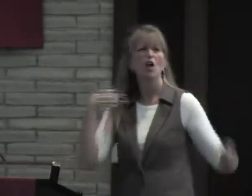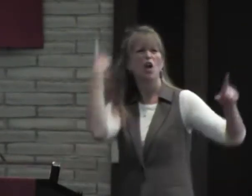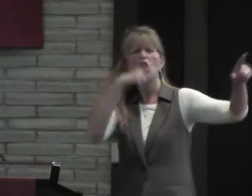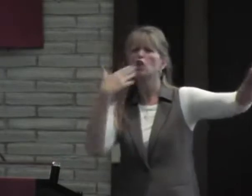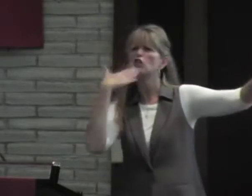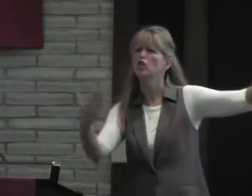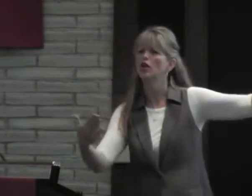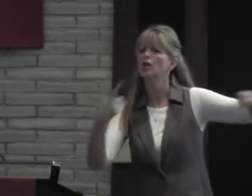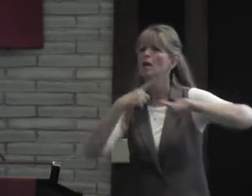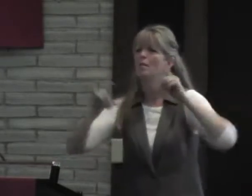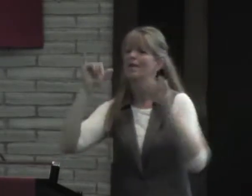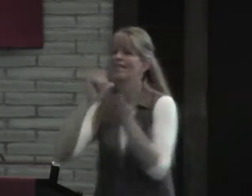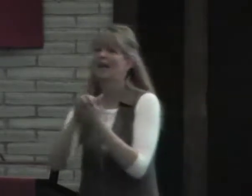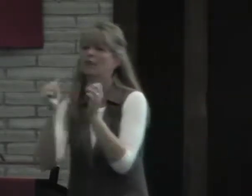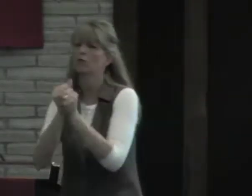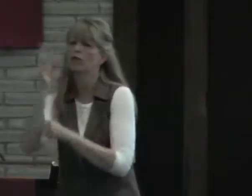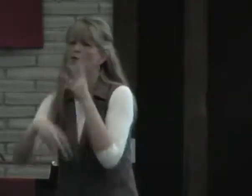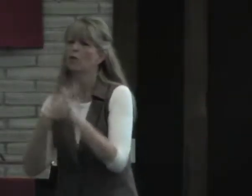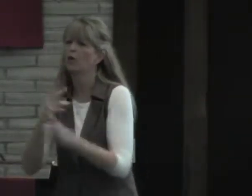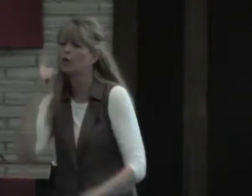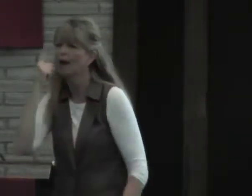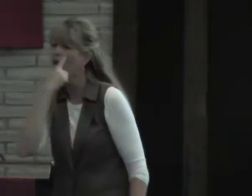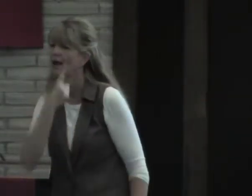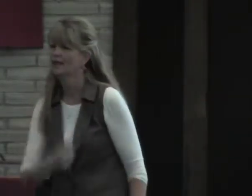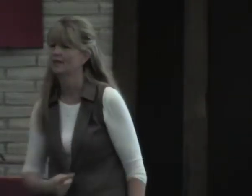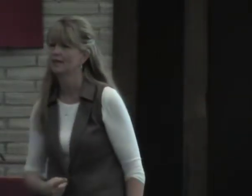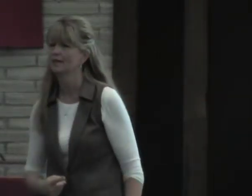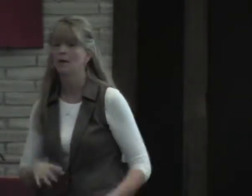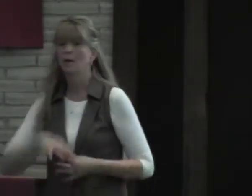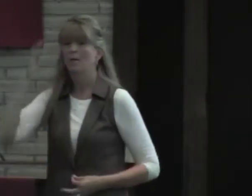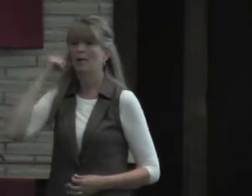Yes. Okay. It looks good, but that's worldly eyes.